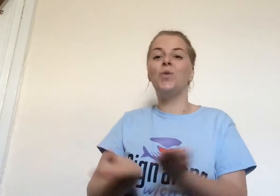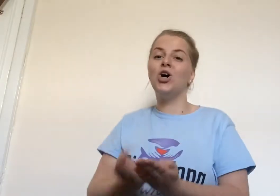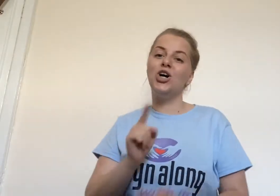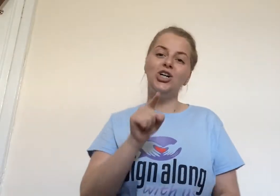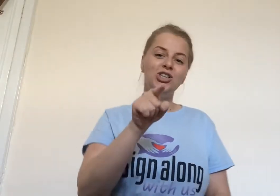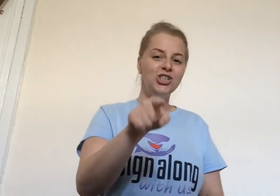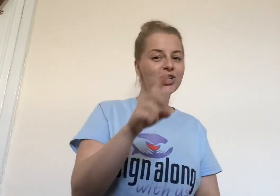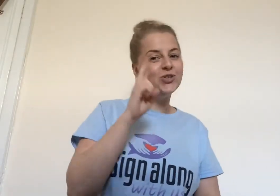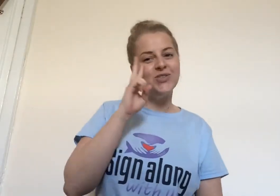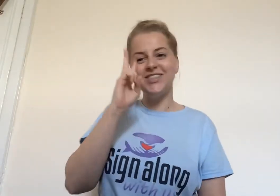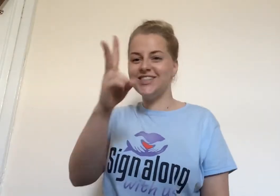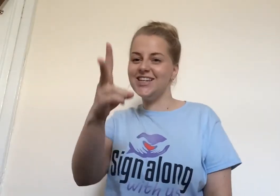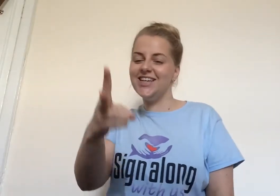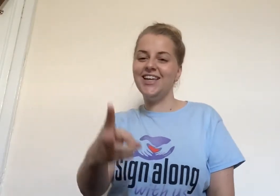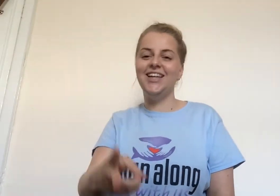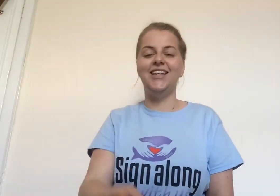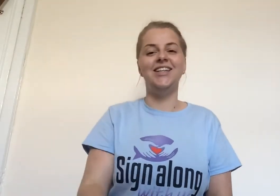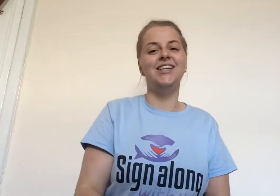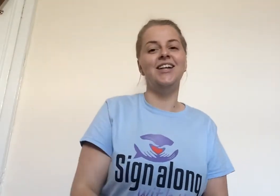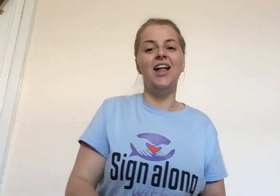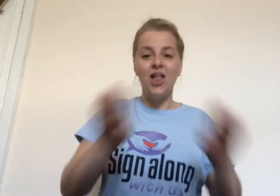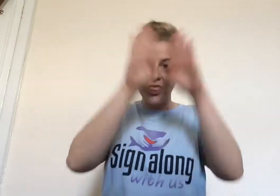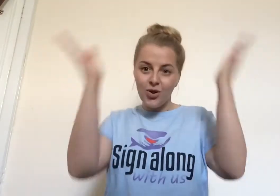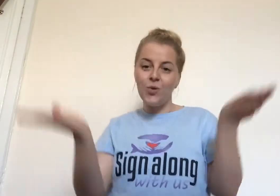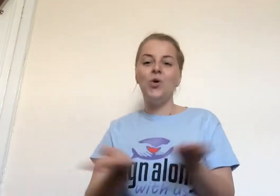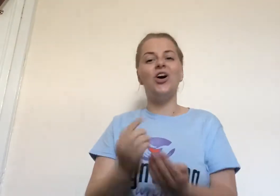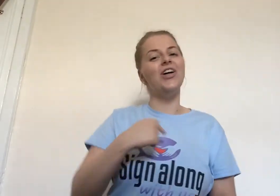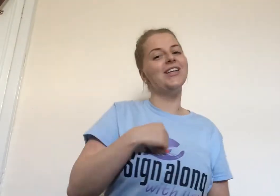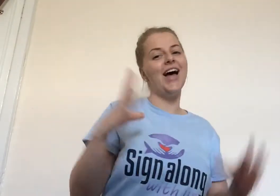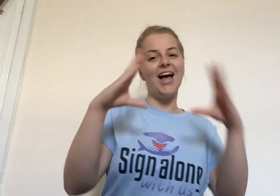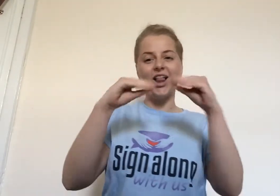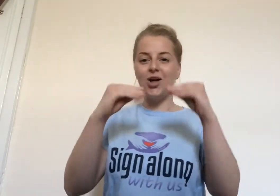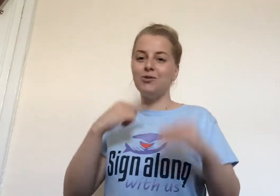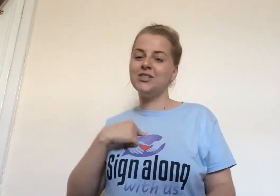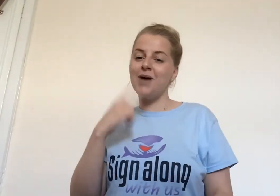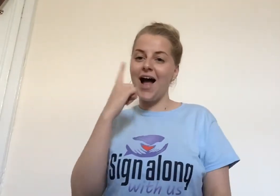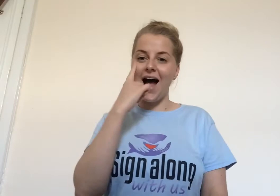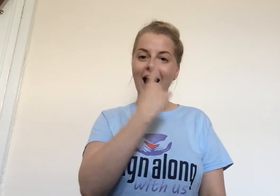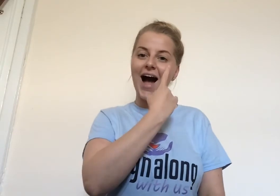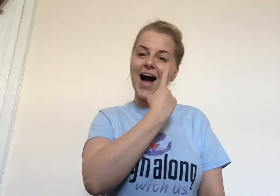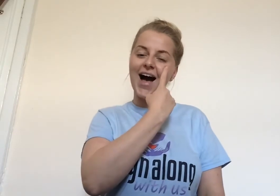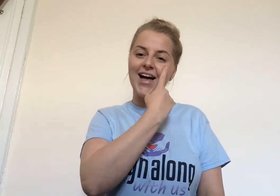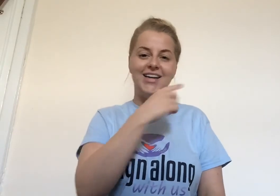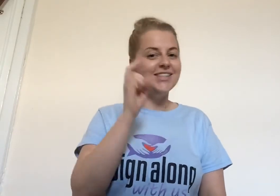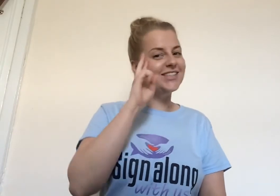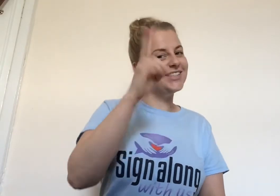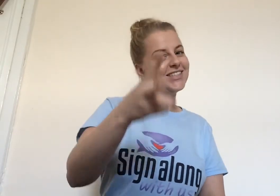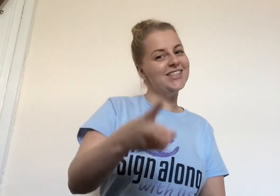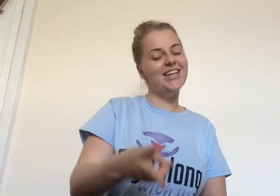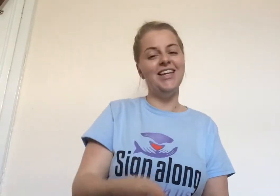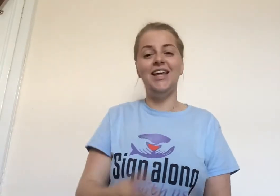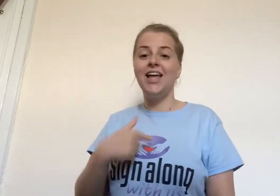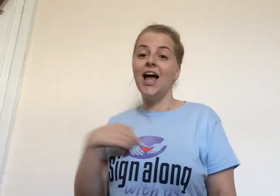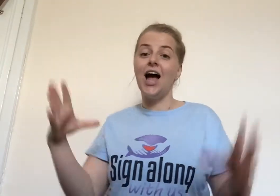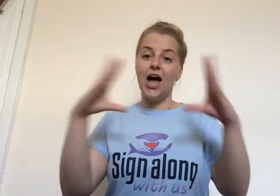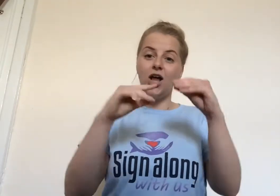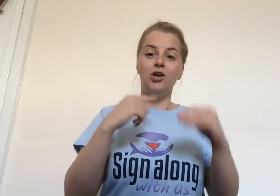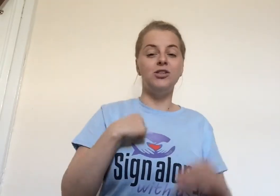world you see. To the world I close my eyes and see. I close